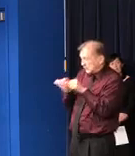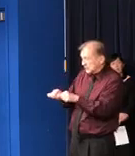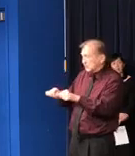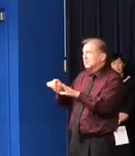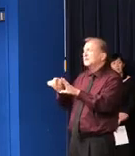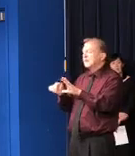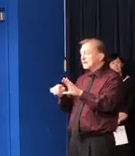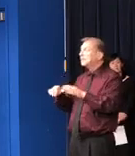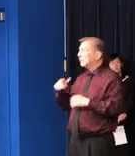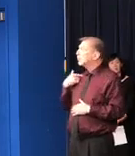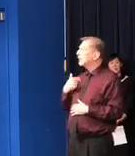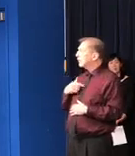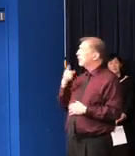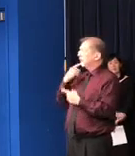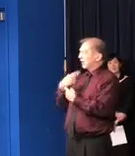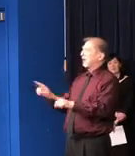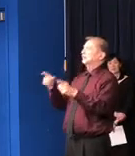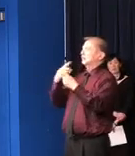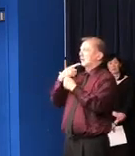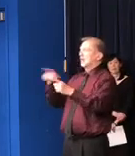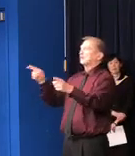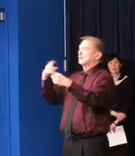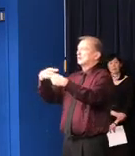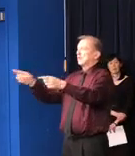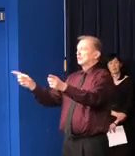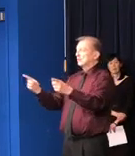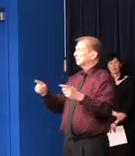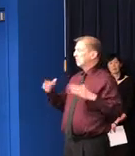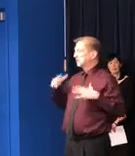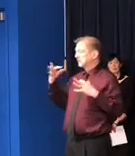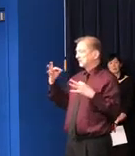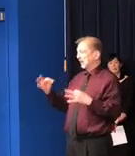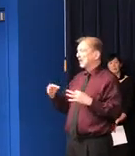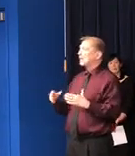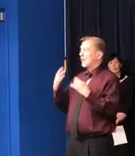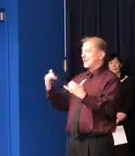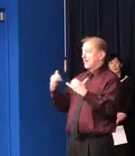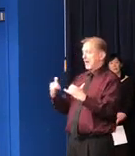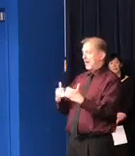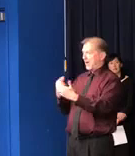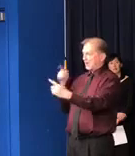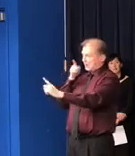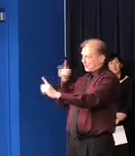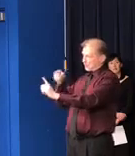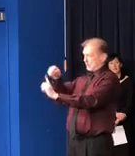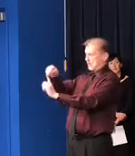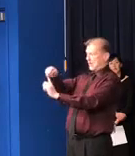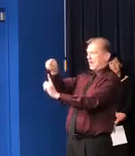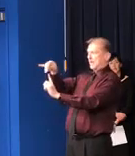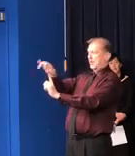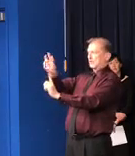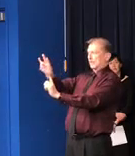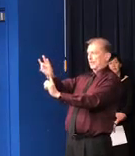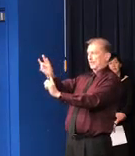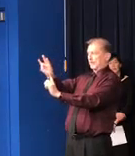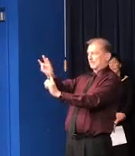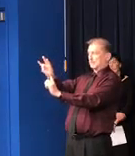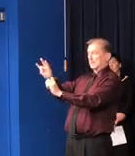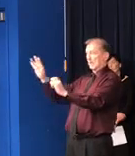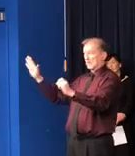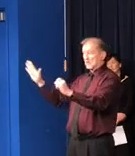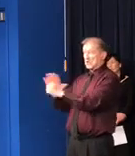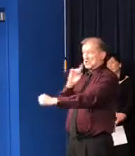We'll be reporting to you as we make decisions about that. But for now, April 7th is where our executive order